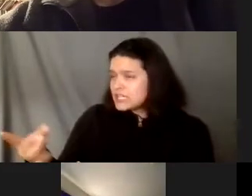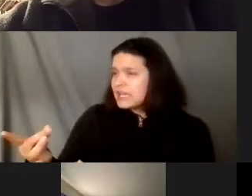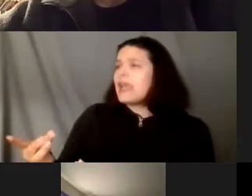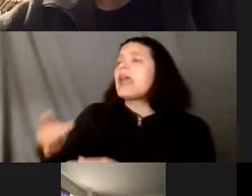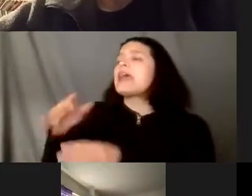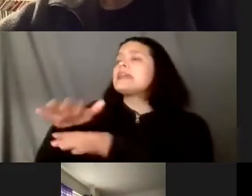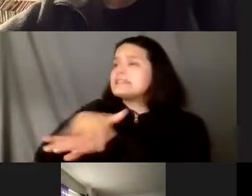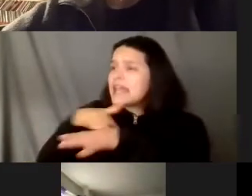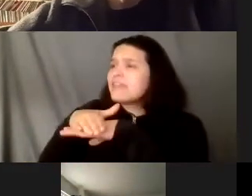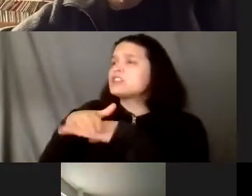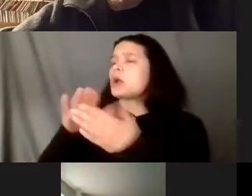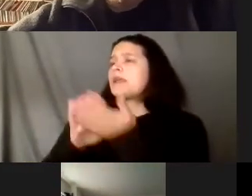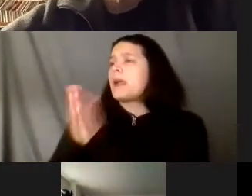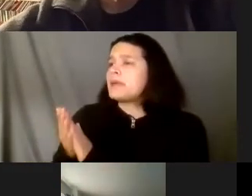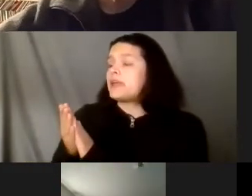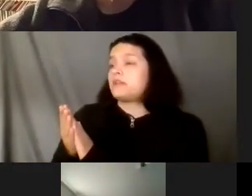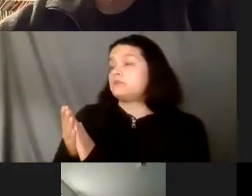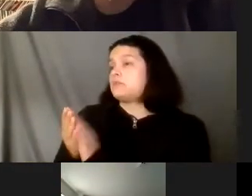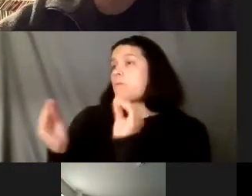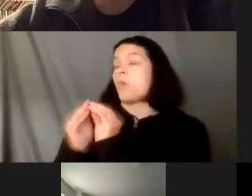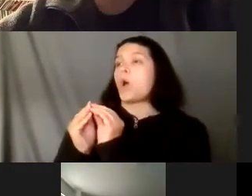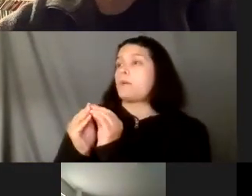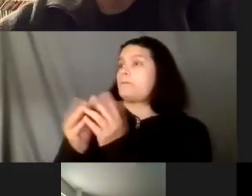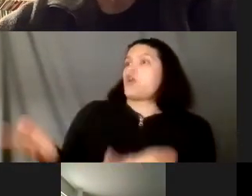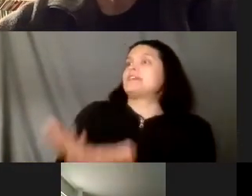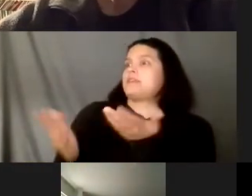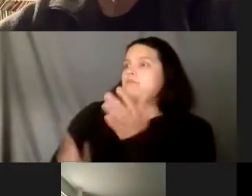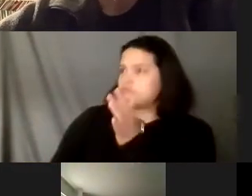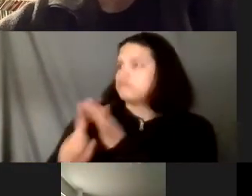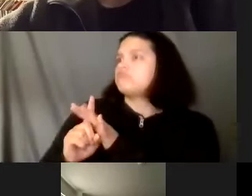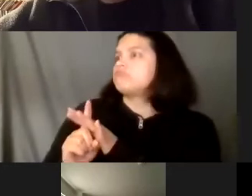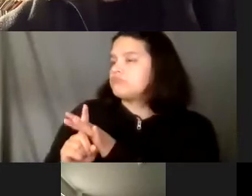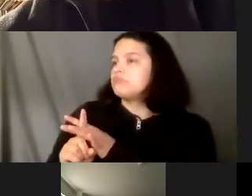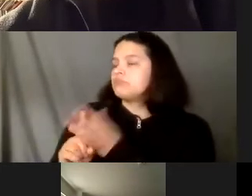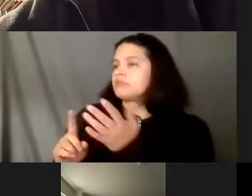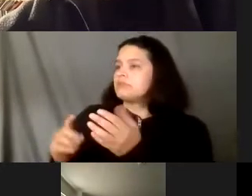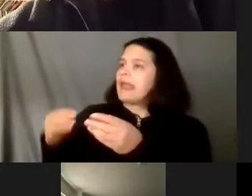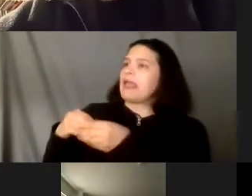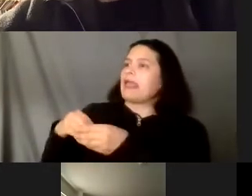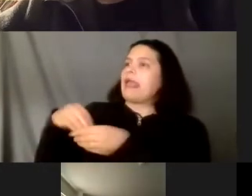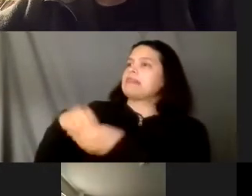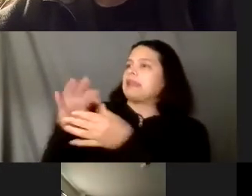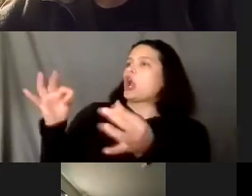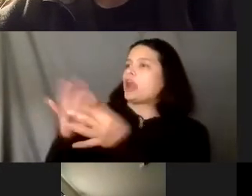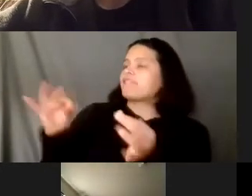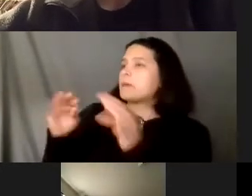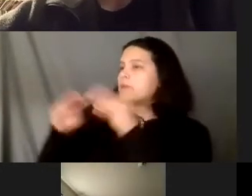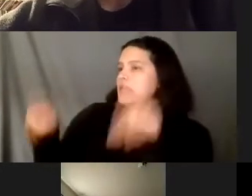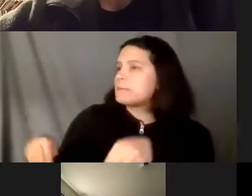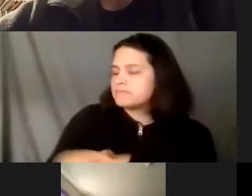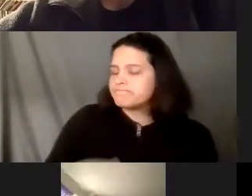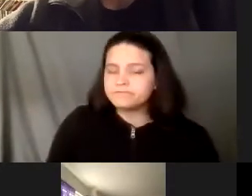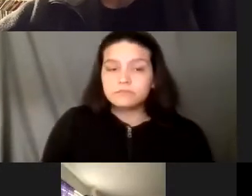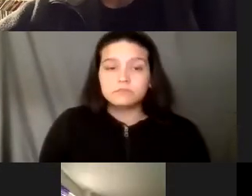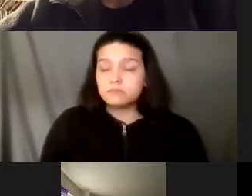curation would you like to say anything to that gabby oh hey hi david um yeah we it's